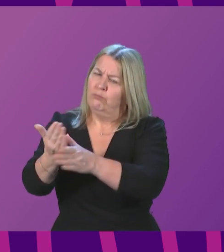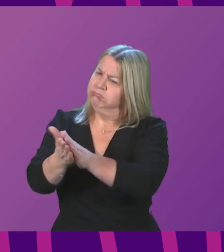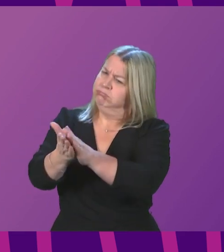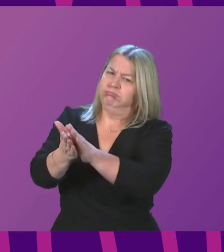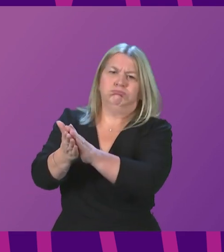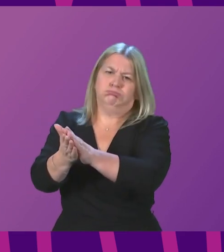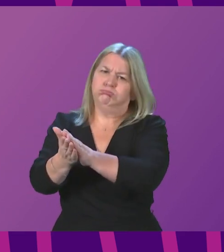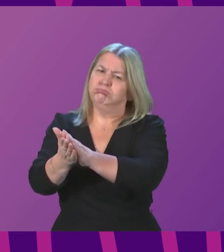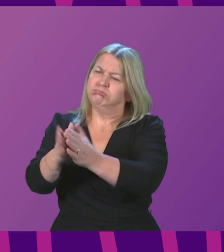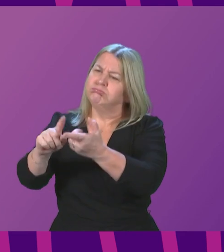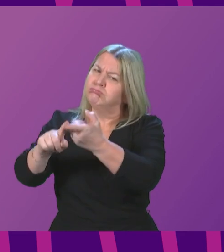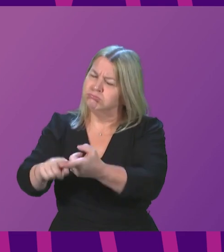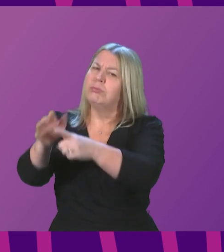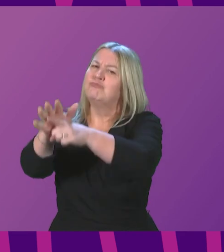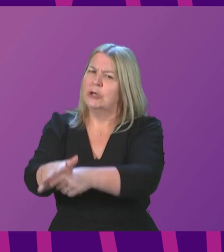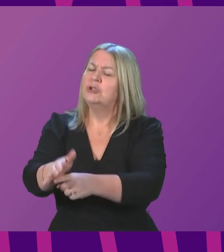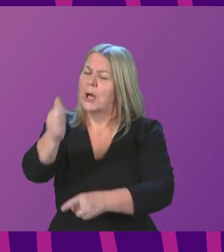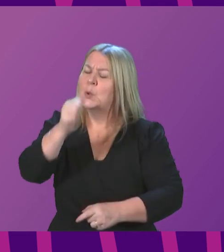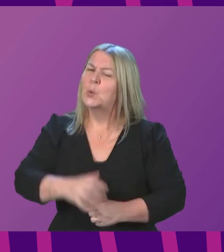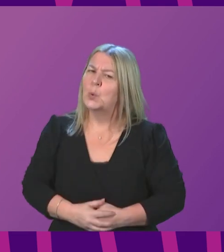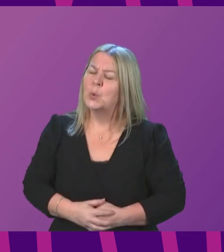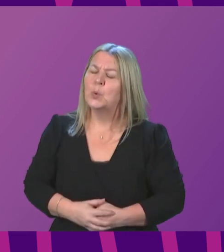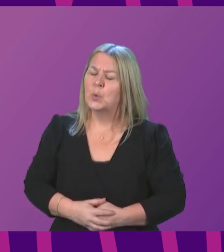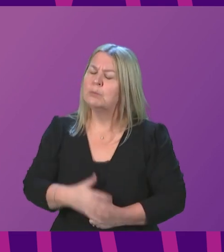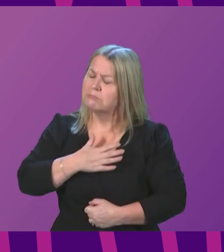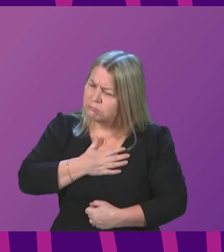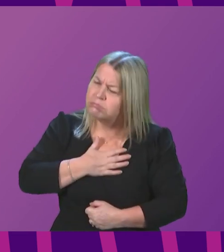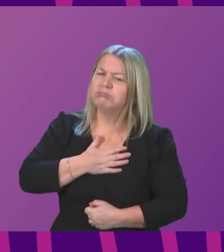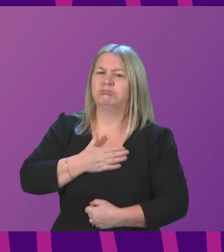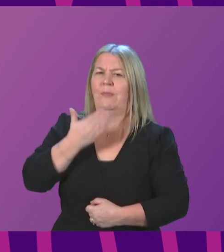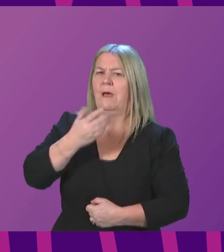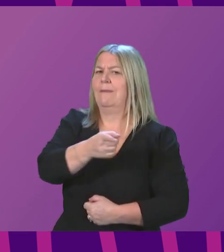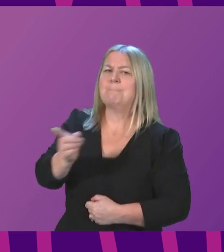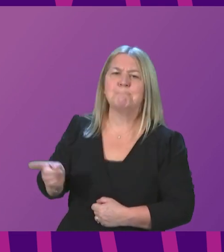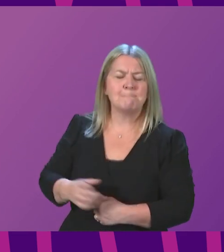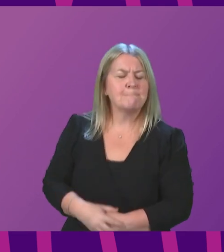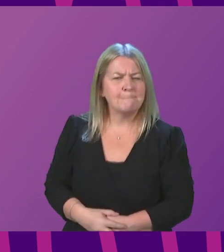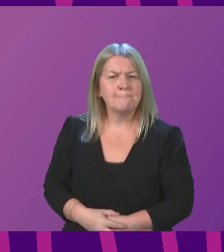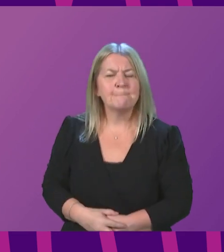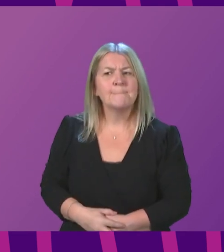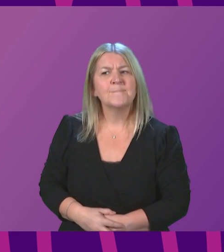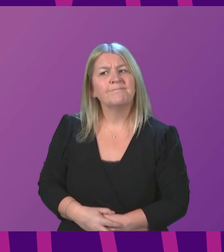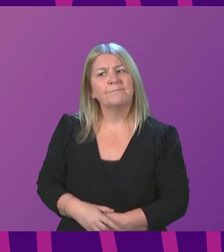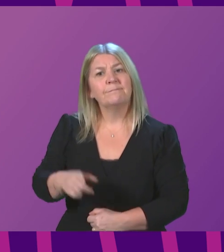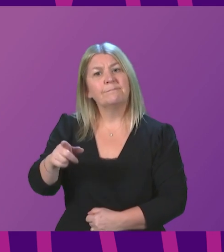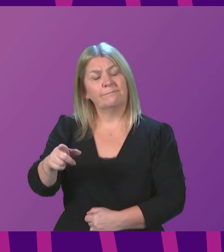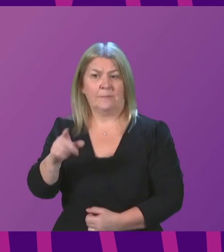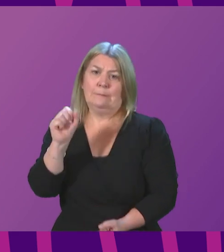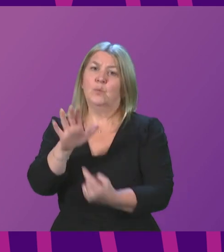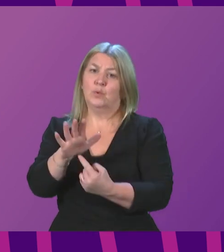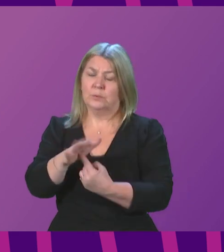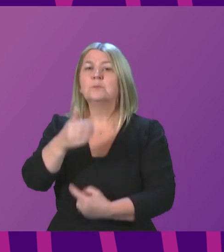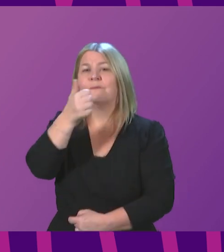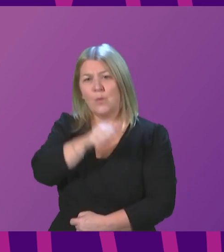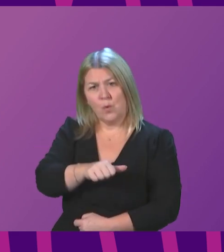imagine, and my gratitude to them is deep and very, very long-standing. I think it is really important,